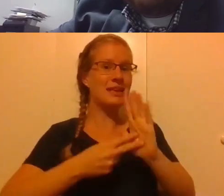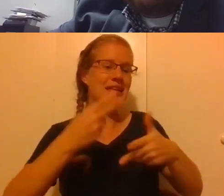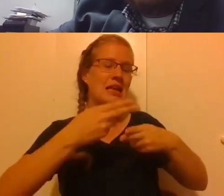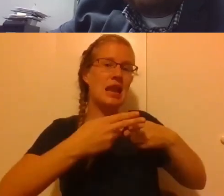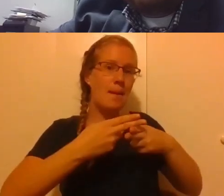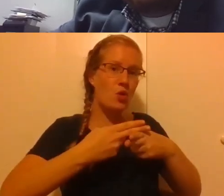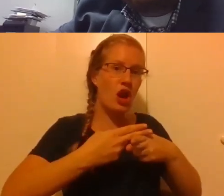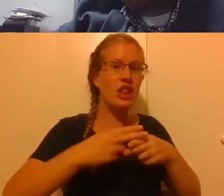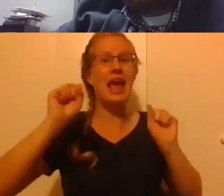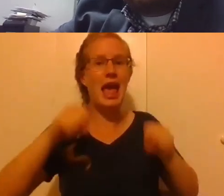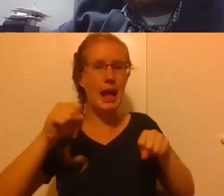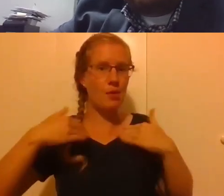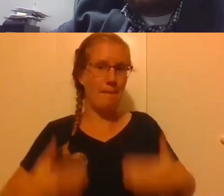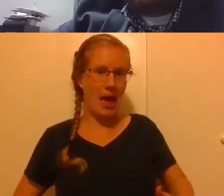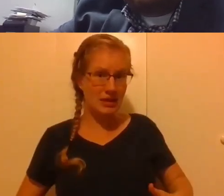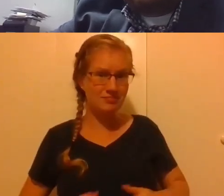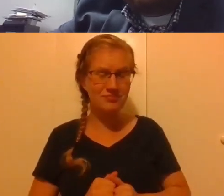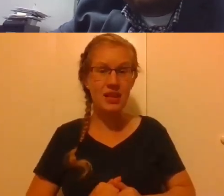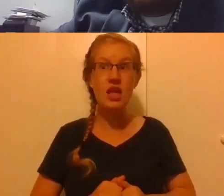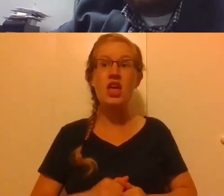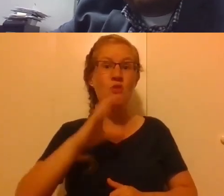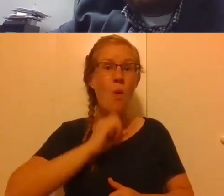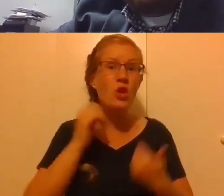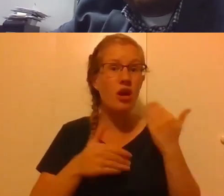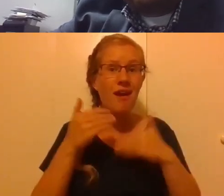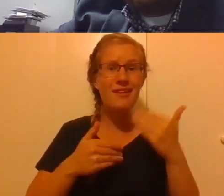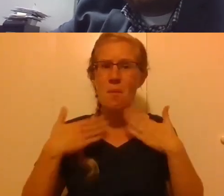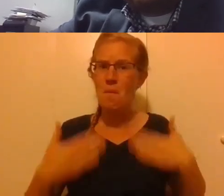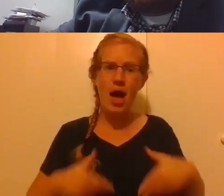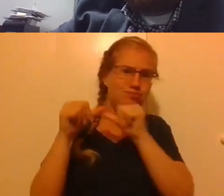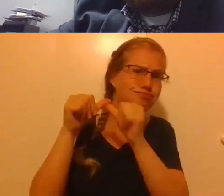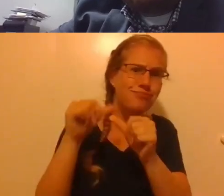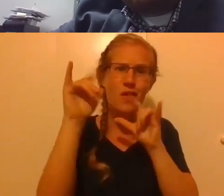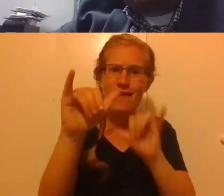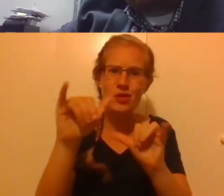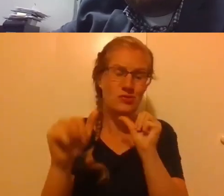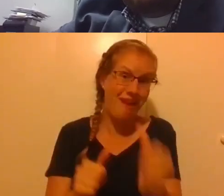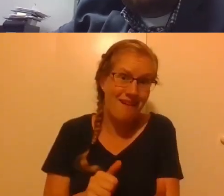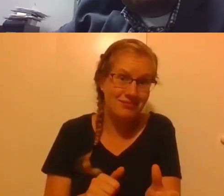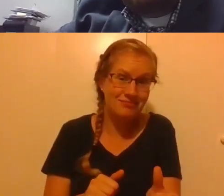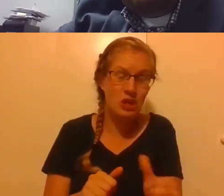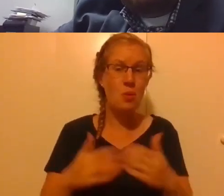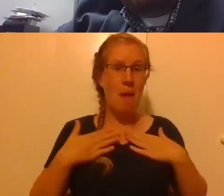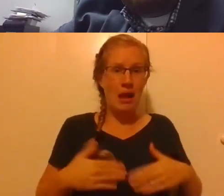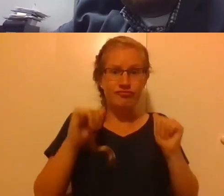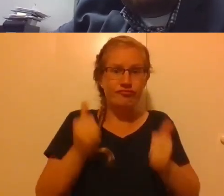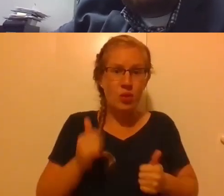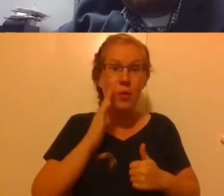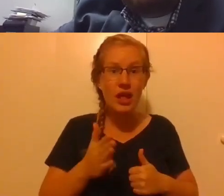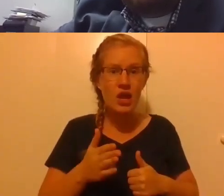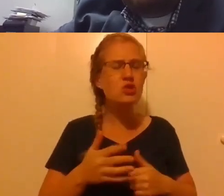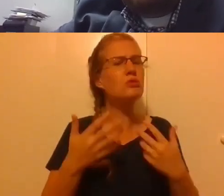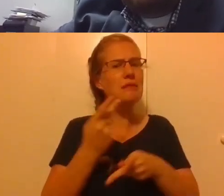challenges to you. Your body will not last forever. And so let's, let's locate ourselves, keep ourselves